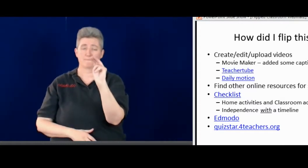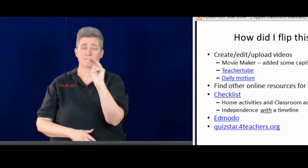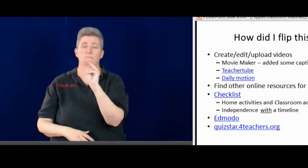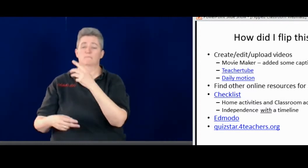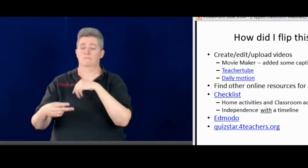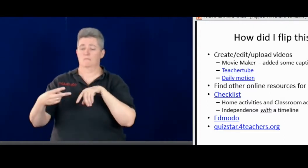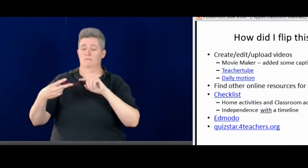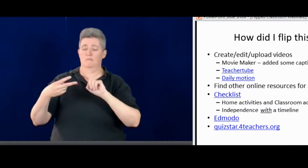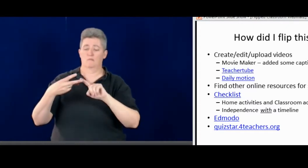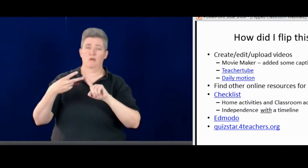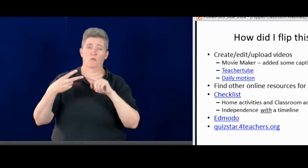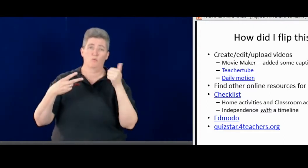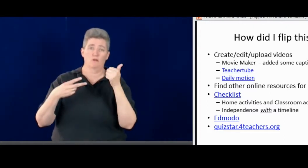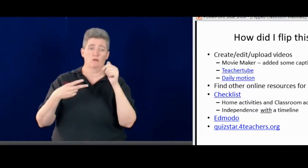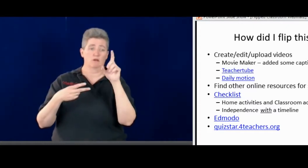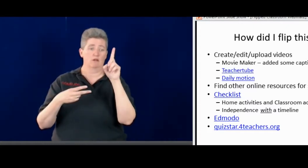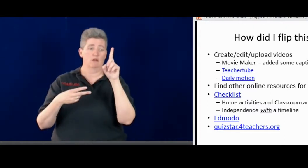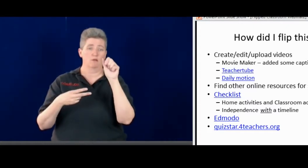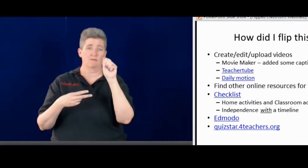.com.